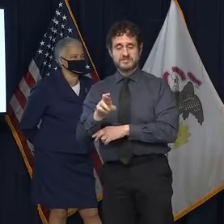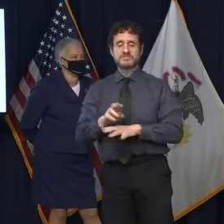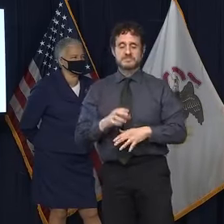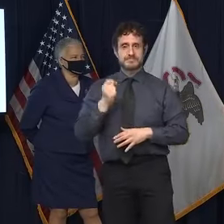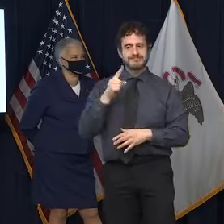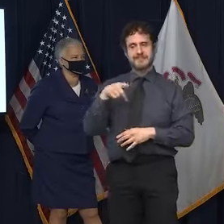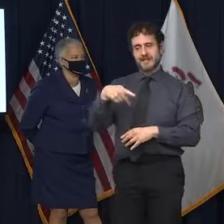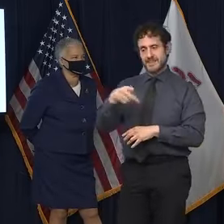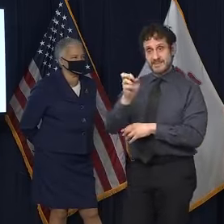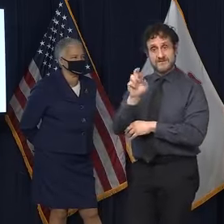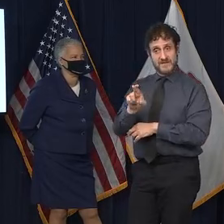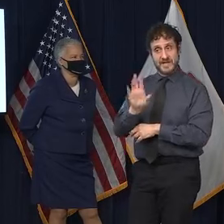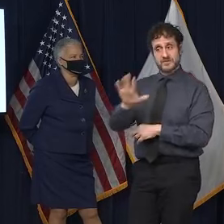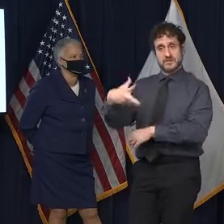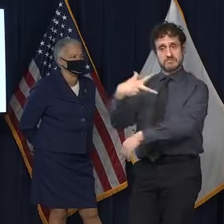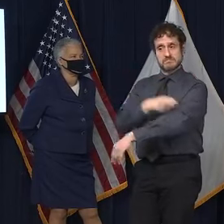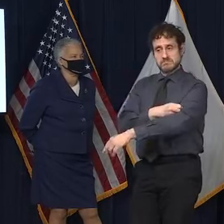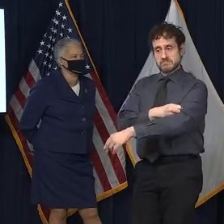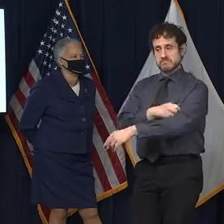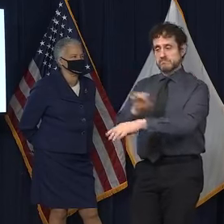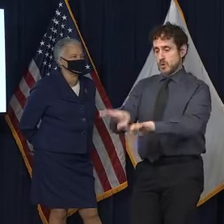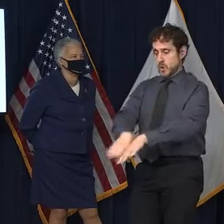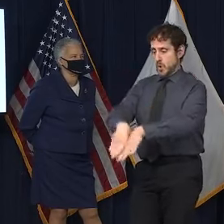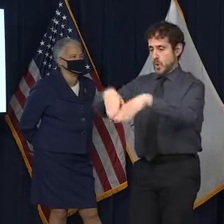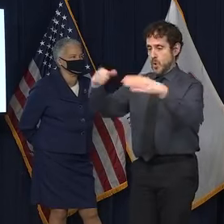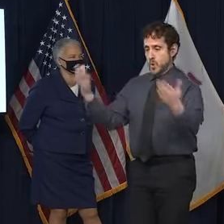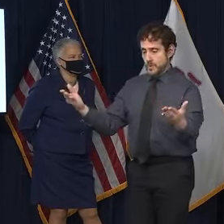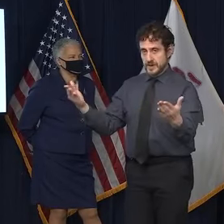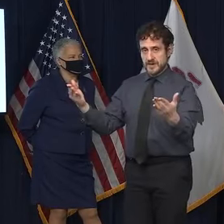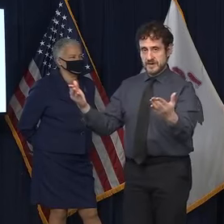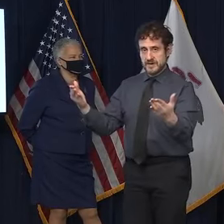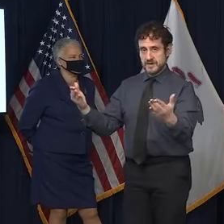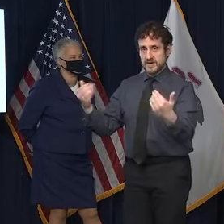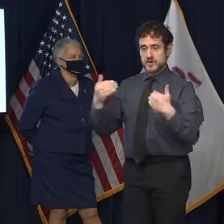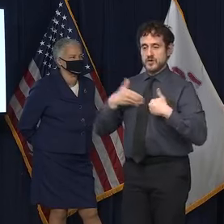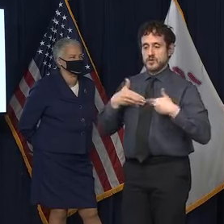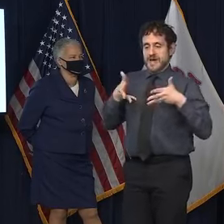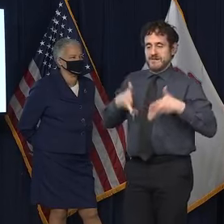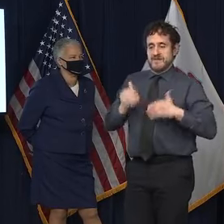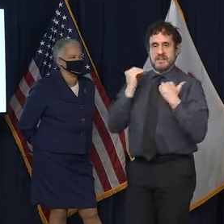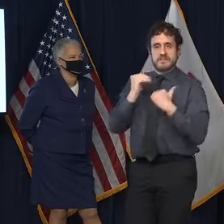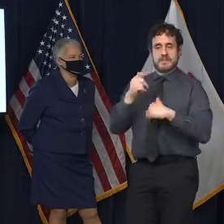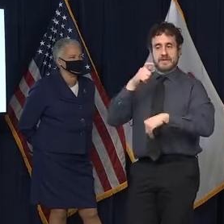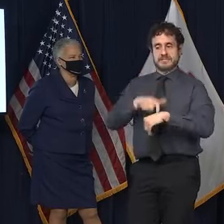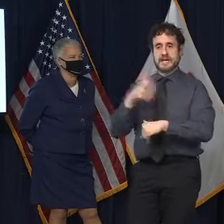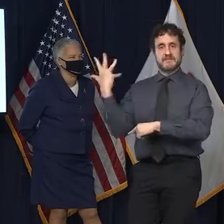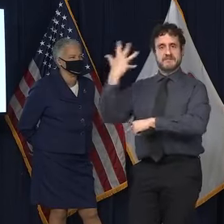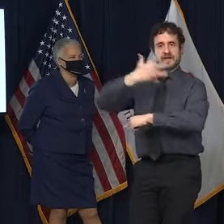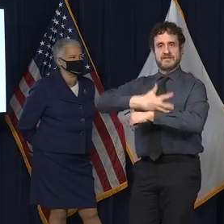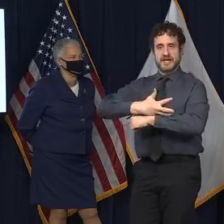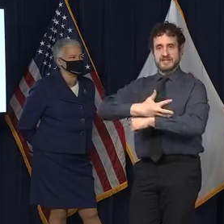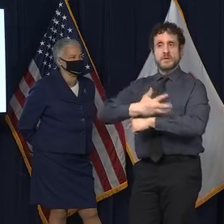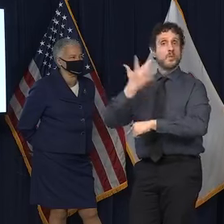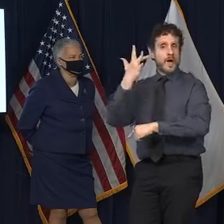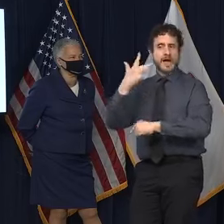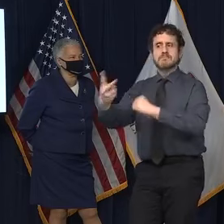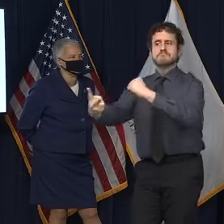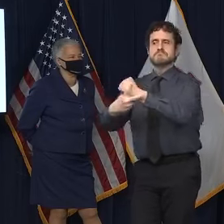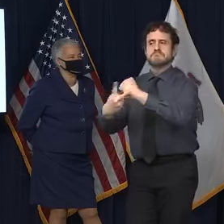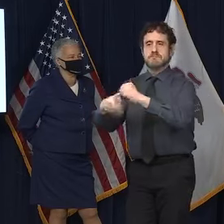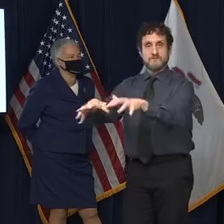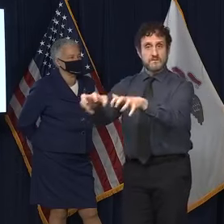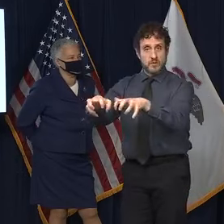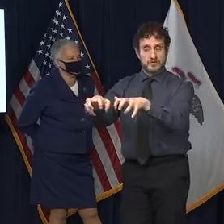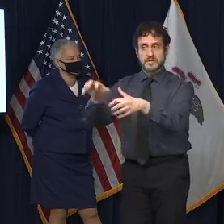of the Pfizer vaccine, you literally have five days between the time that you open that package and take it out of ultra cold storage, I should say,